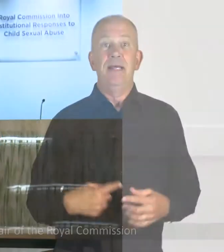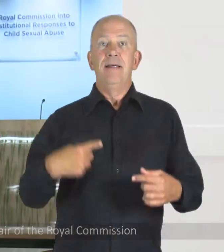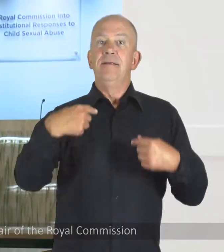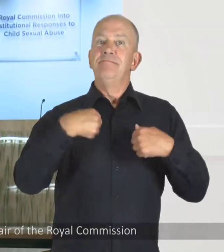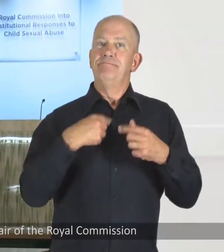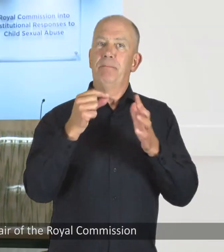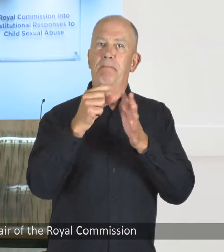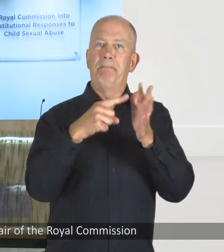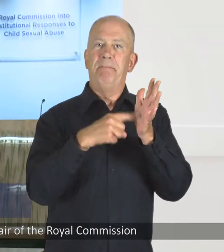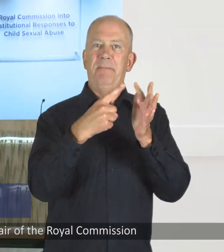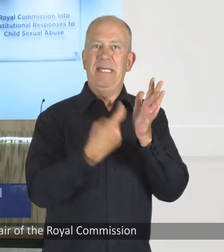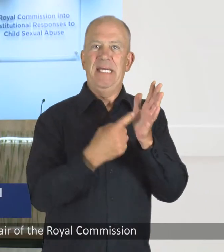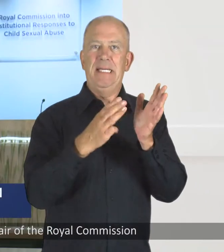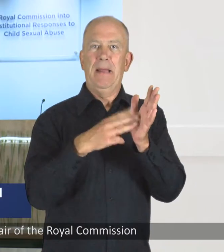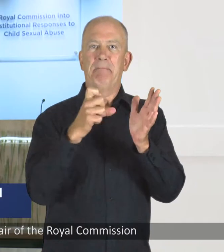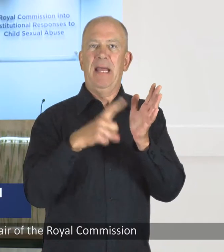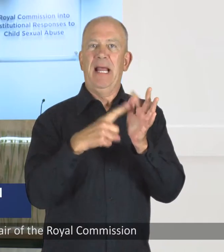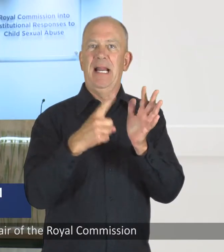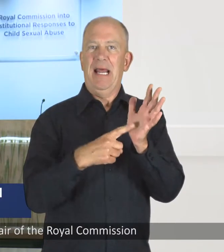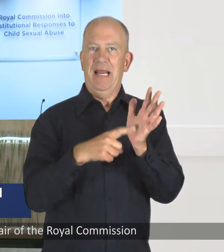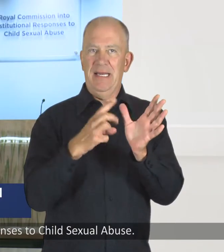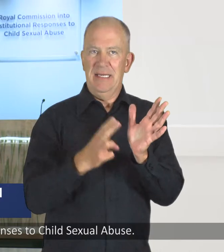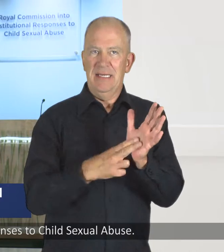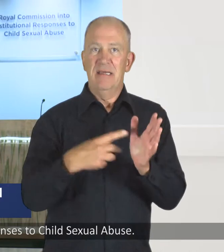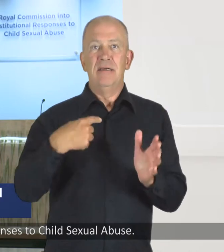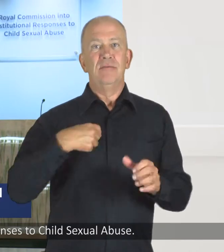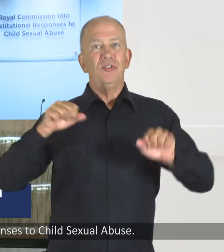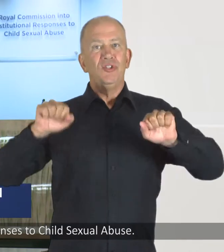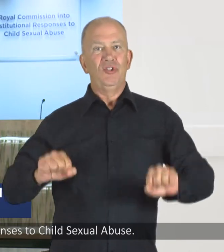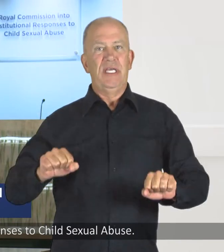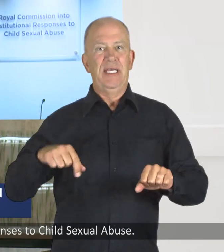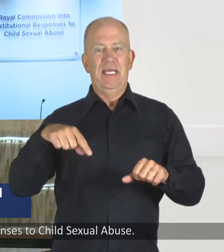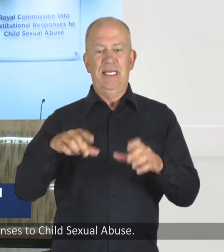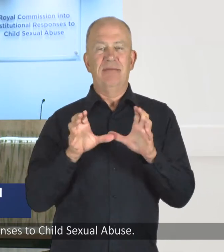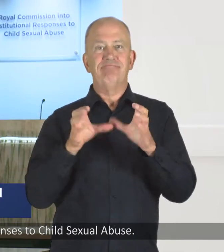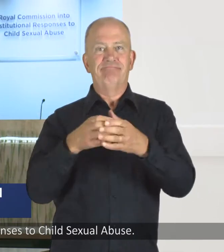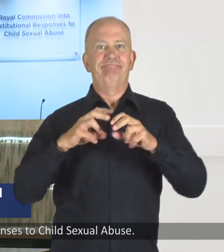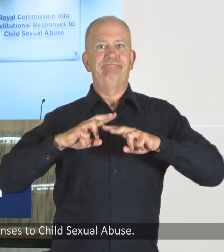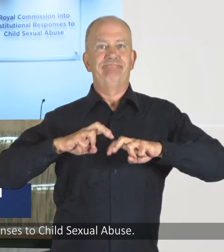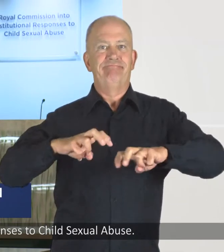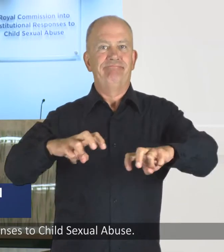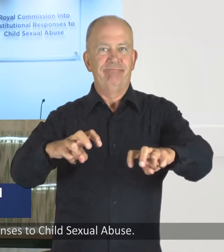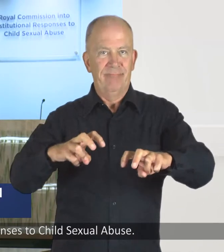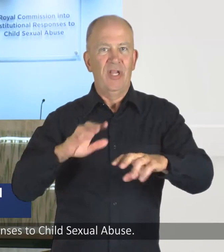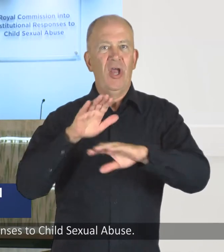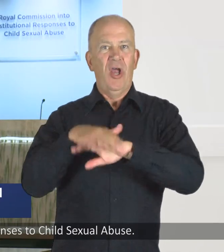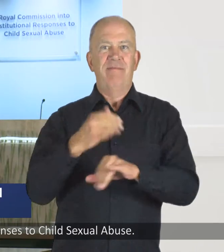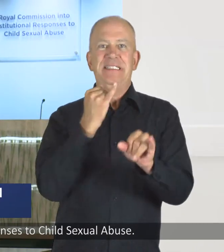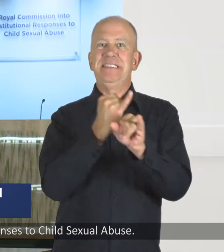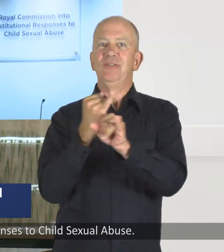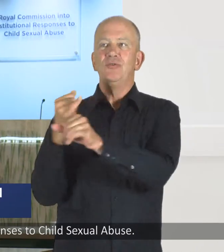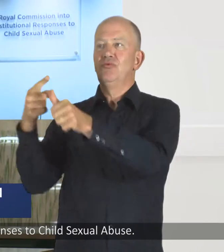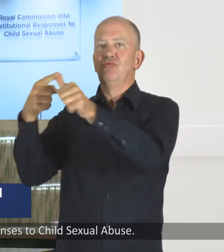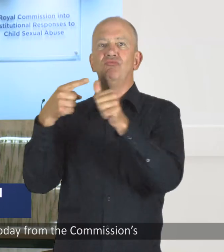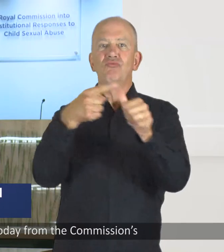I'm Peter McClellan, Chair of the Royal Commission into Institutional Responses to Child Sexual Abuse.